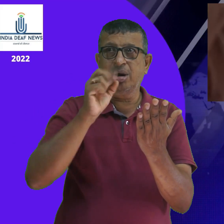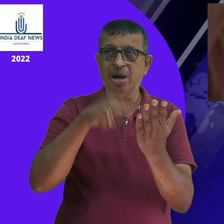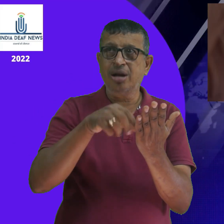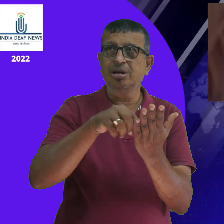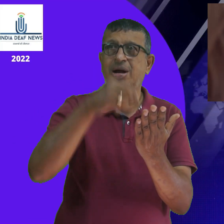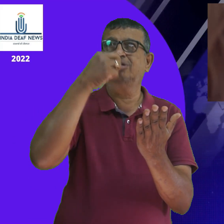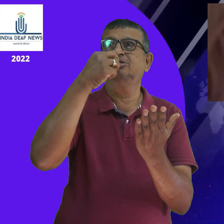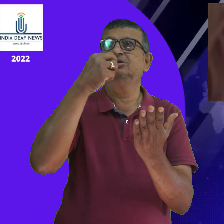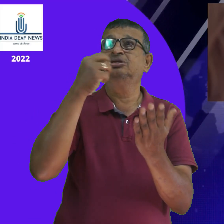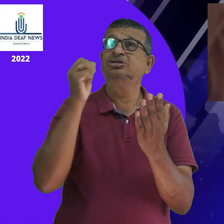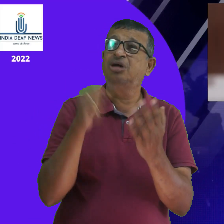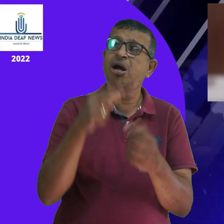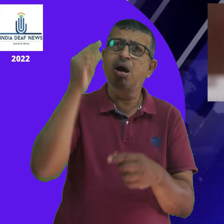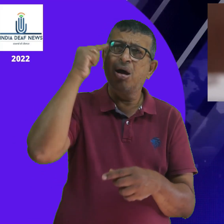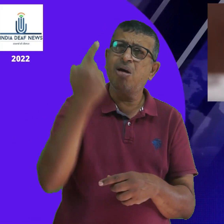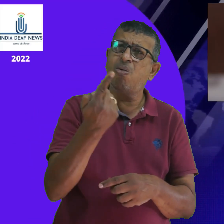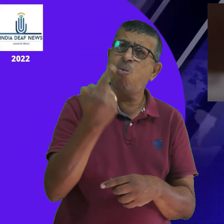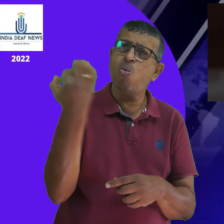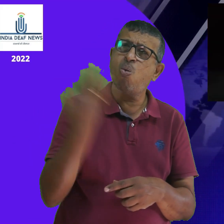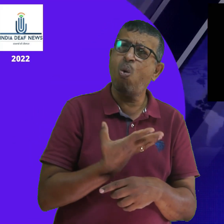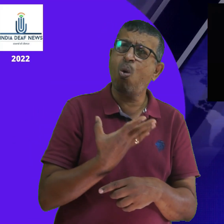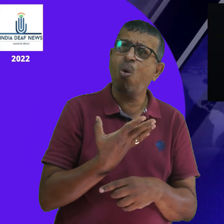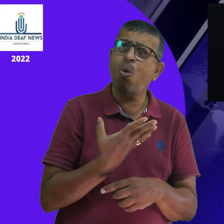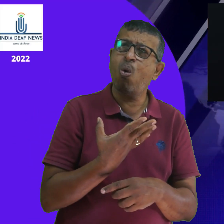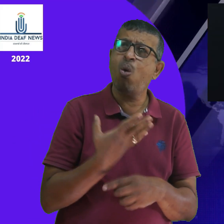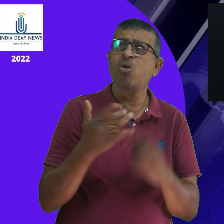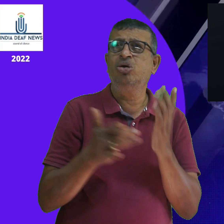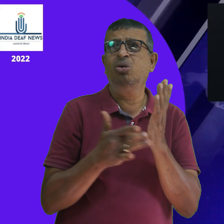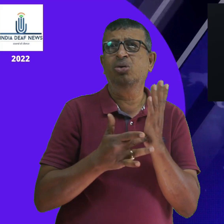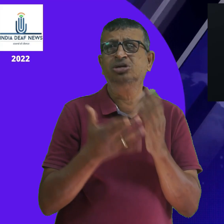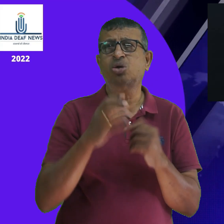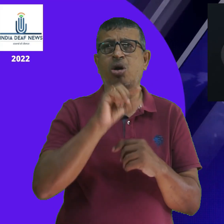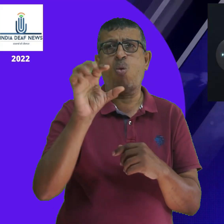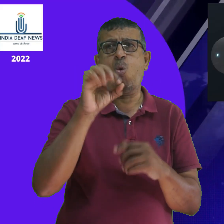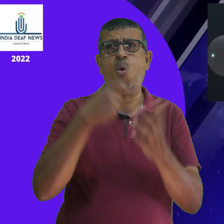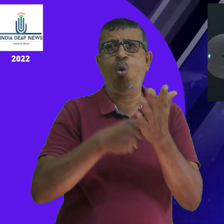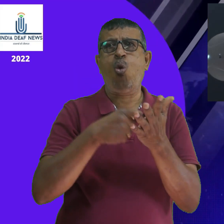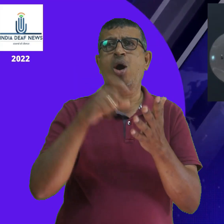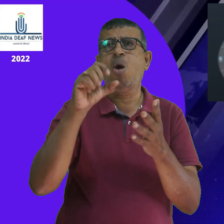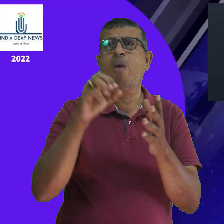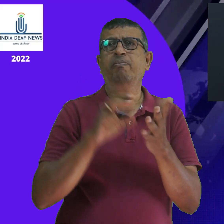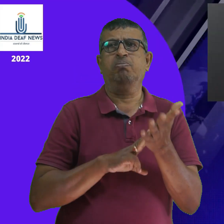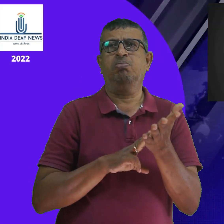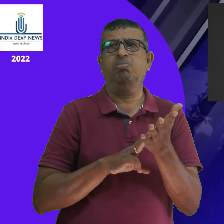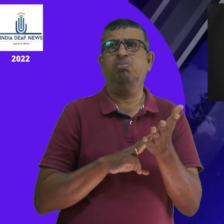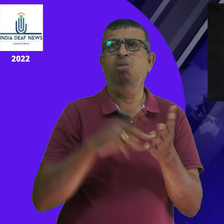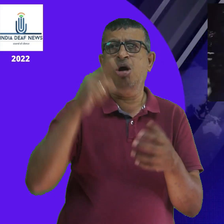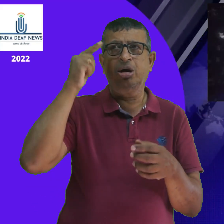This is a magnificent piece of technology. Activated by voice commands, Orcam Maiai is the most advanced wearable